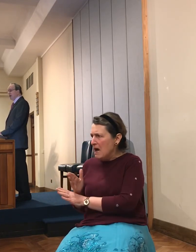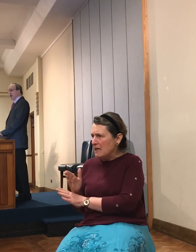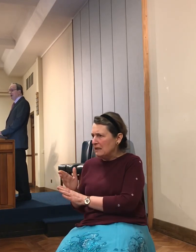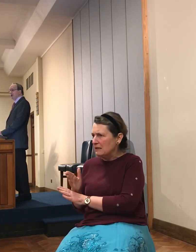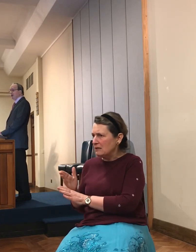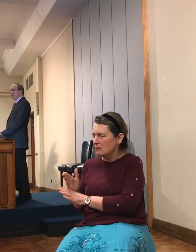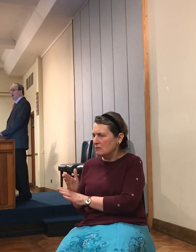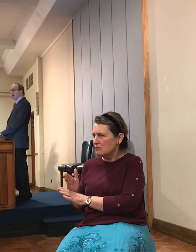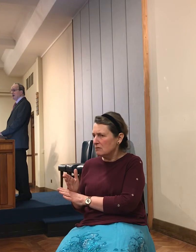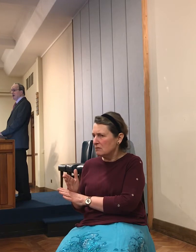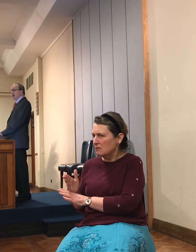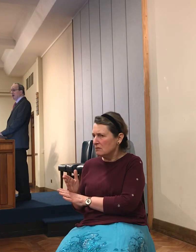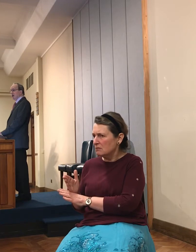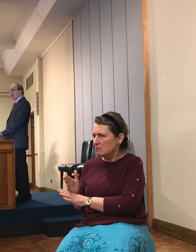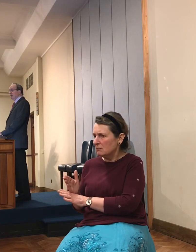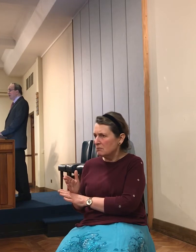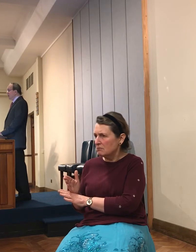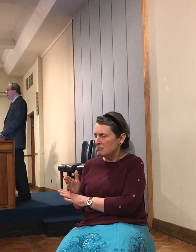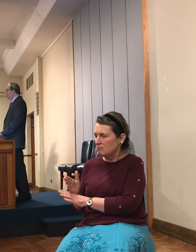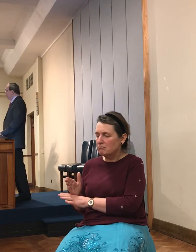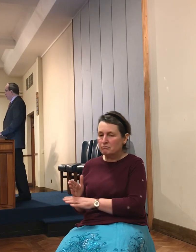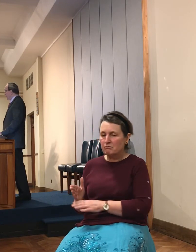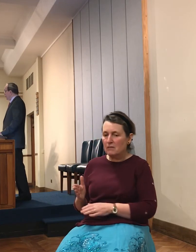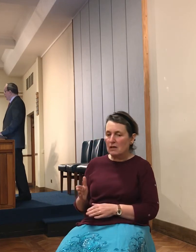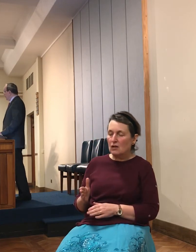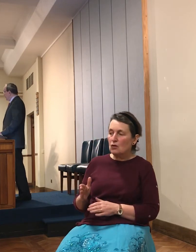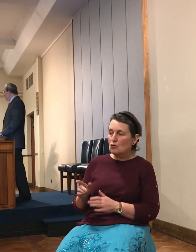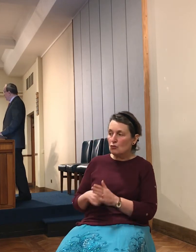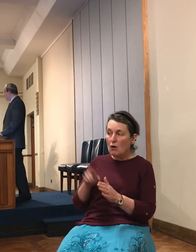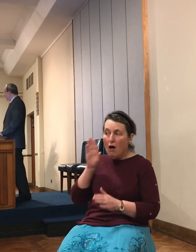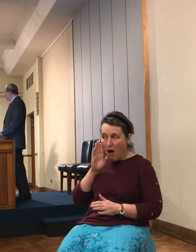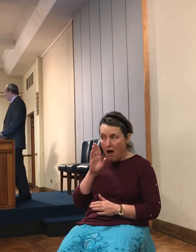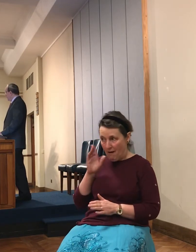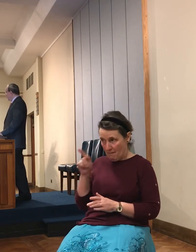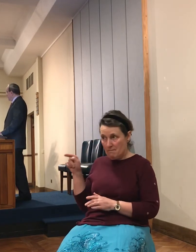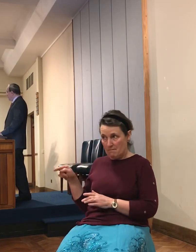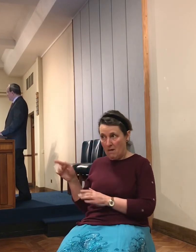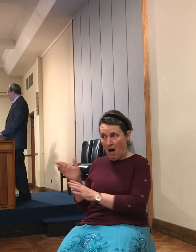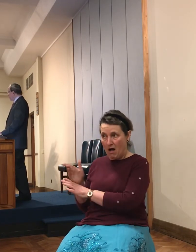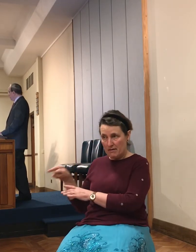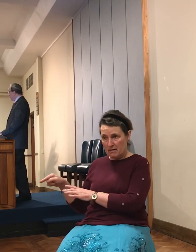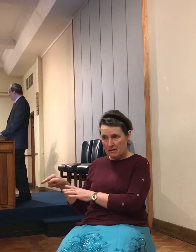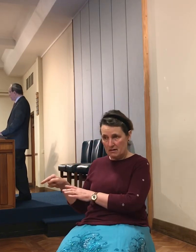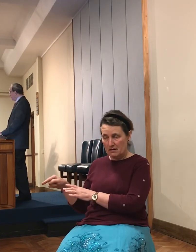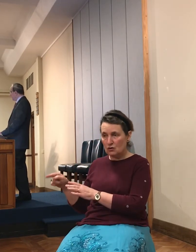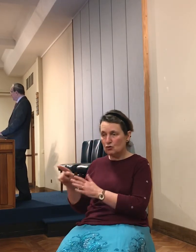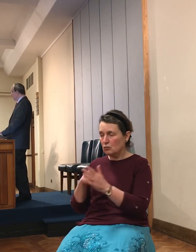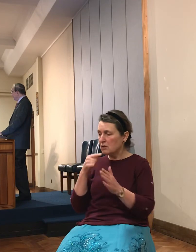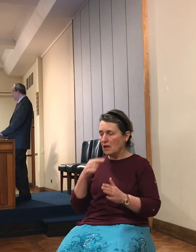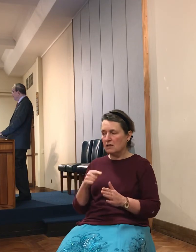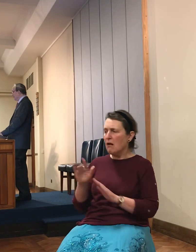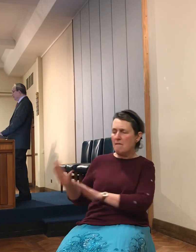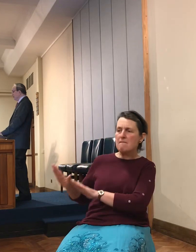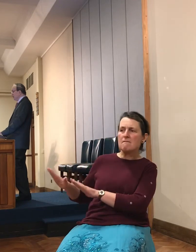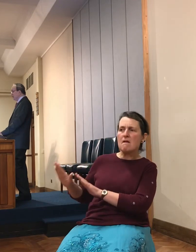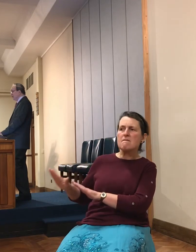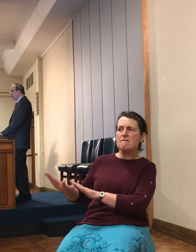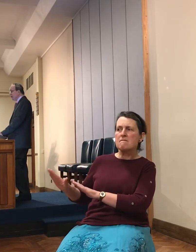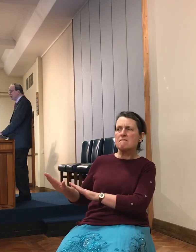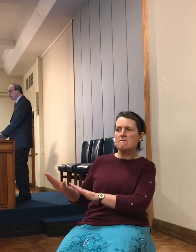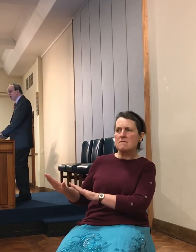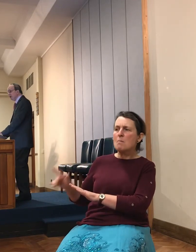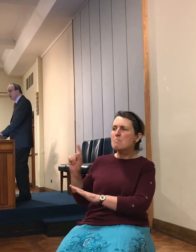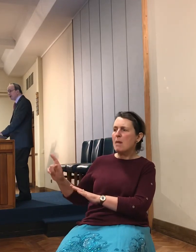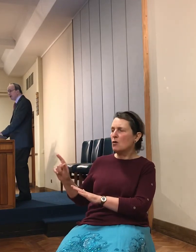Joshua says, leave them alone, just for the moment. There's important work to be done. Roll